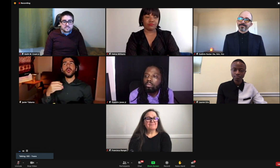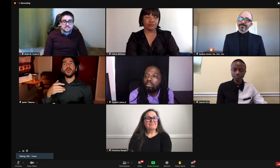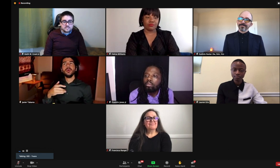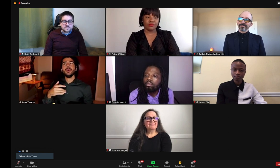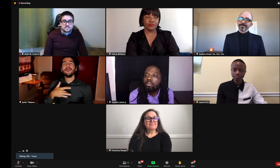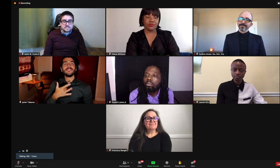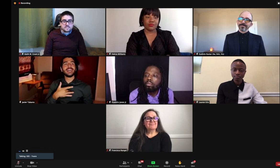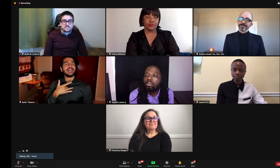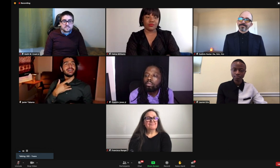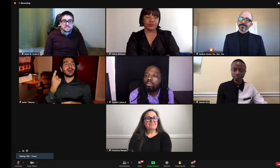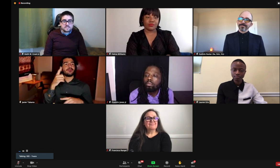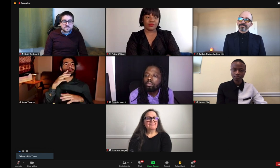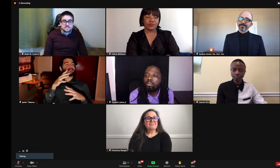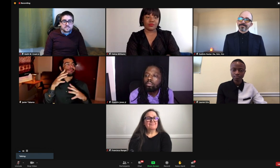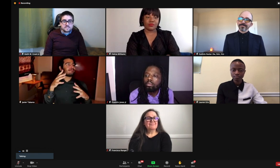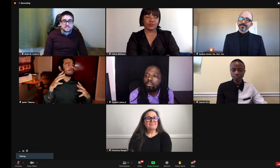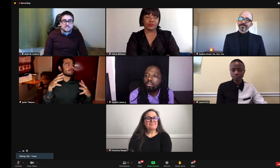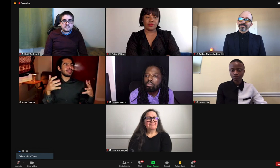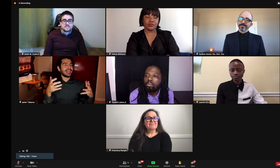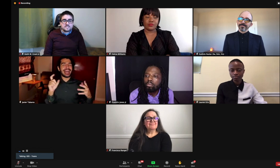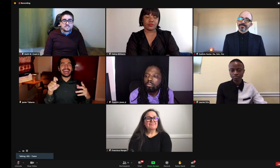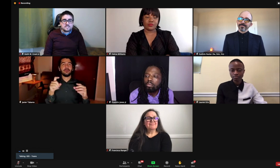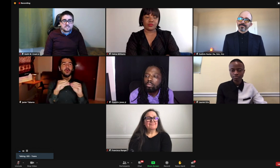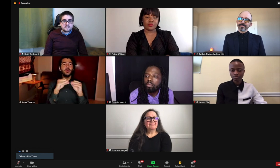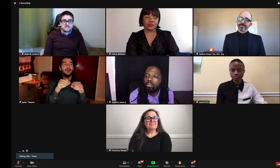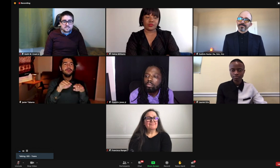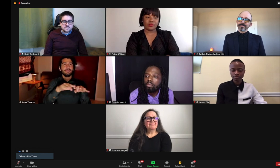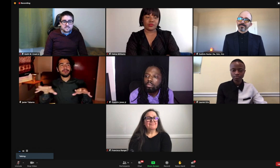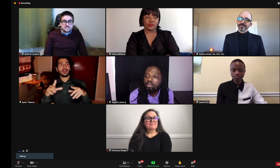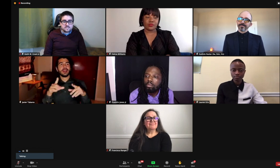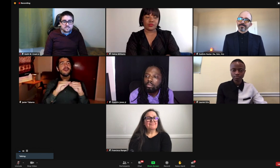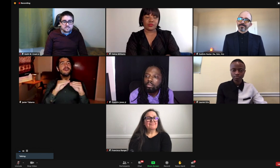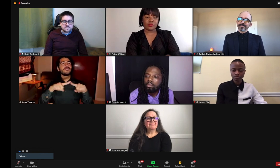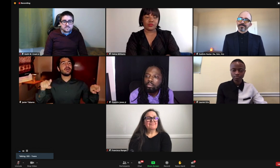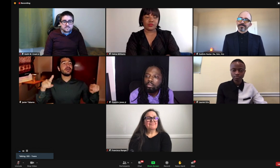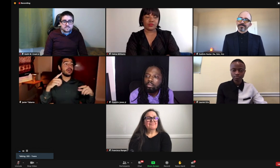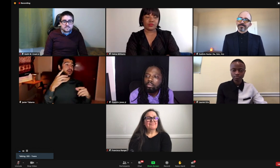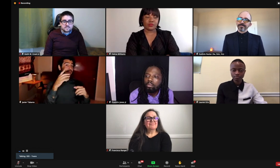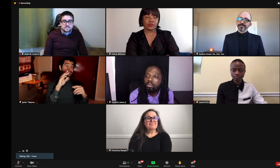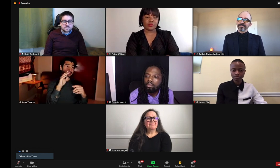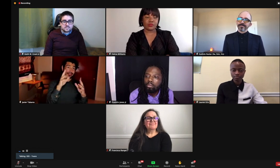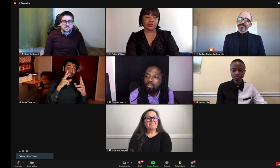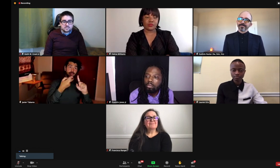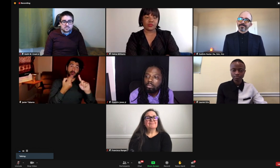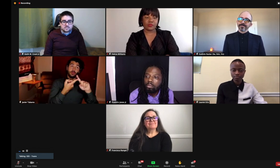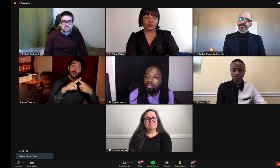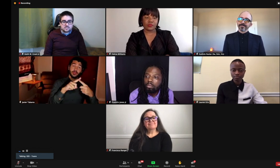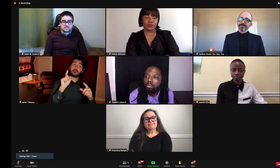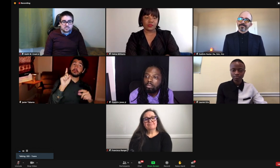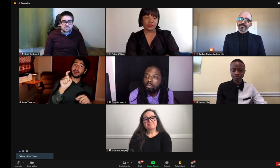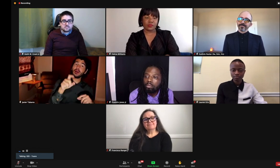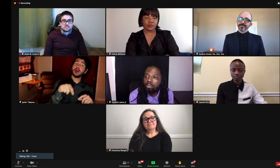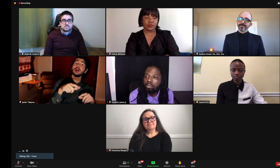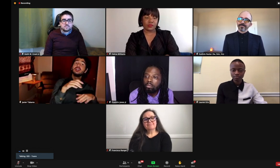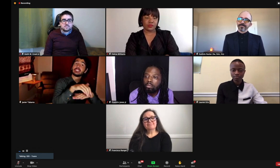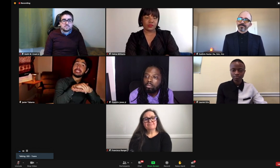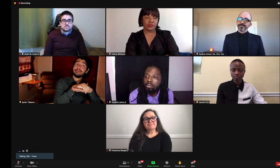them being deaf has that unique experience with it. So I feel like there needs to be more variation. You know,